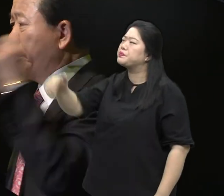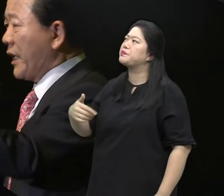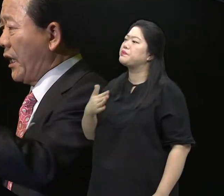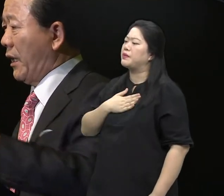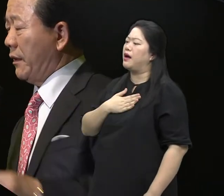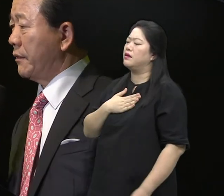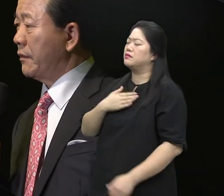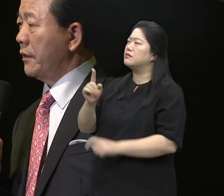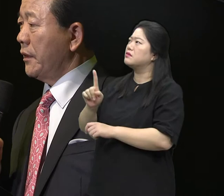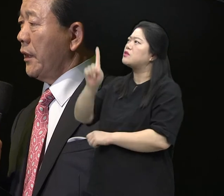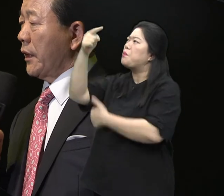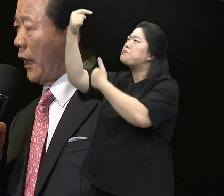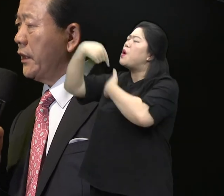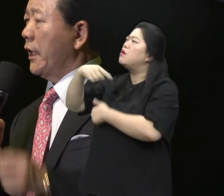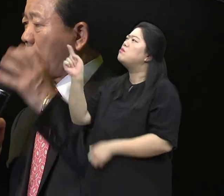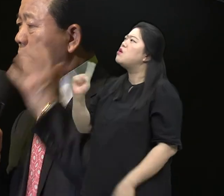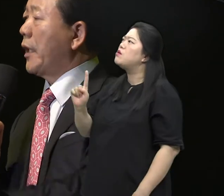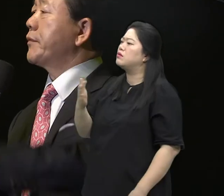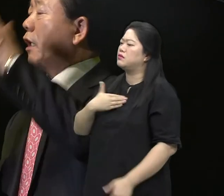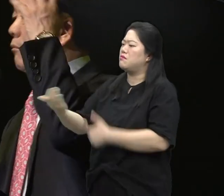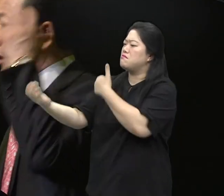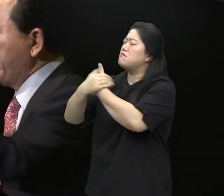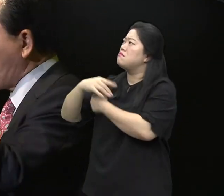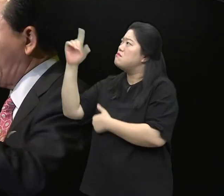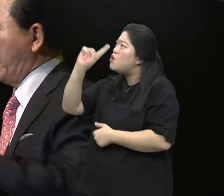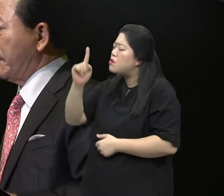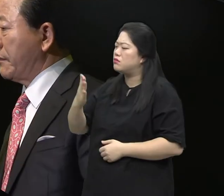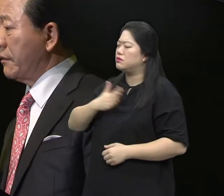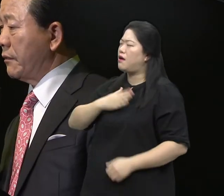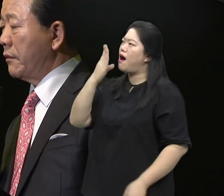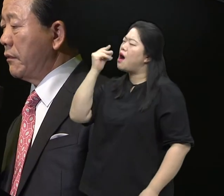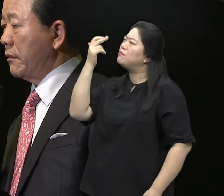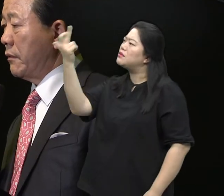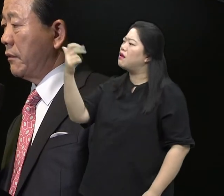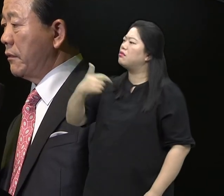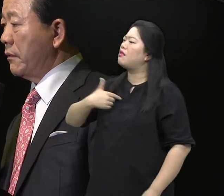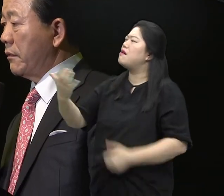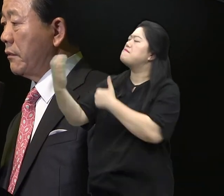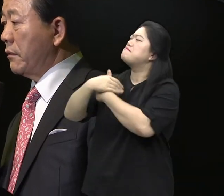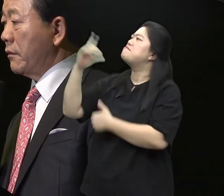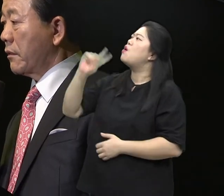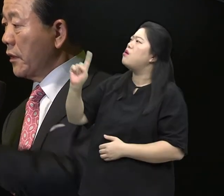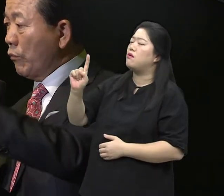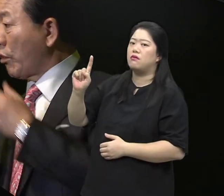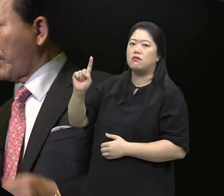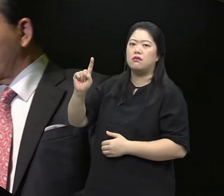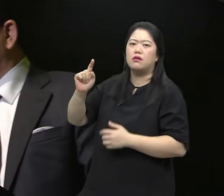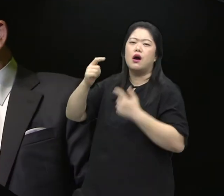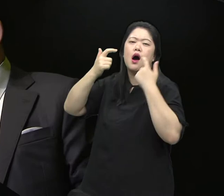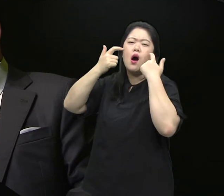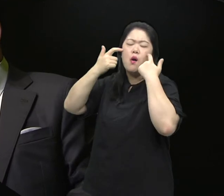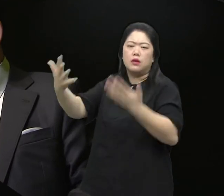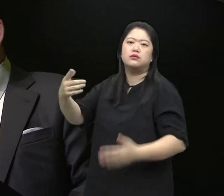God, God, is my heavenly mandate? What is my mount of olives? Ask that.